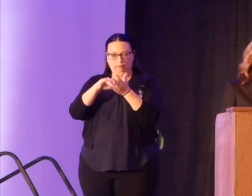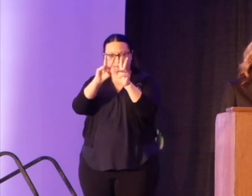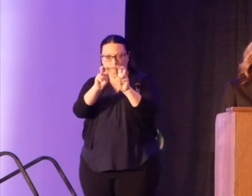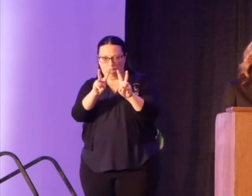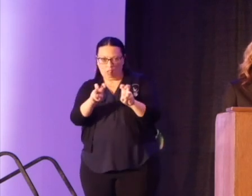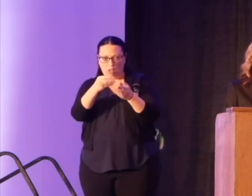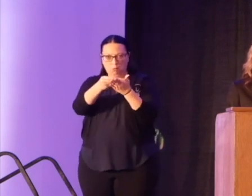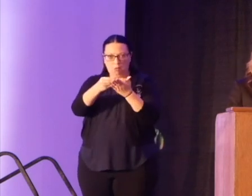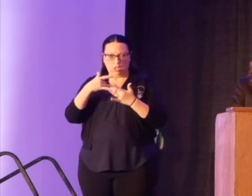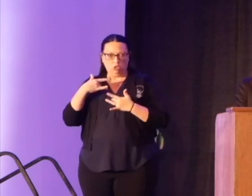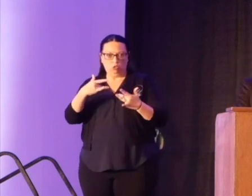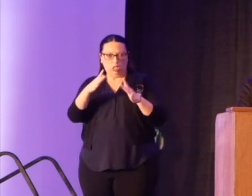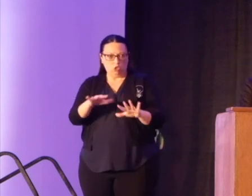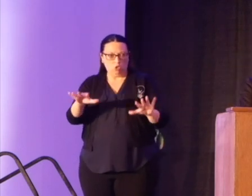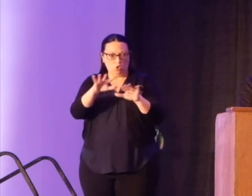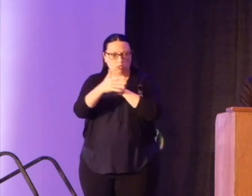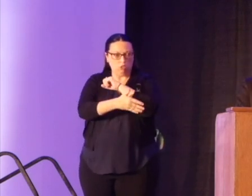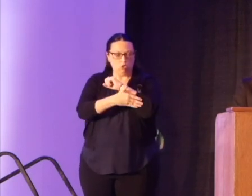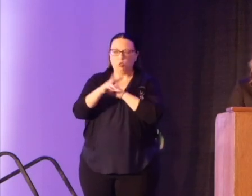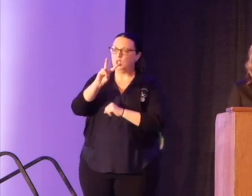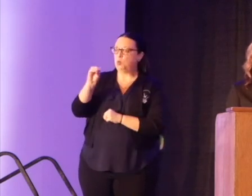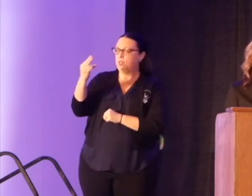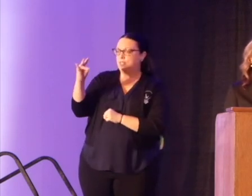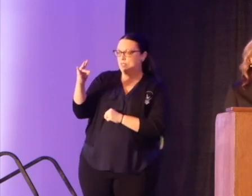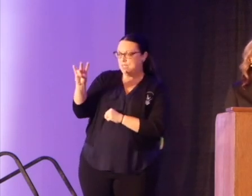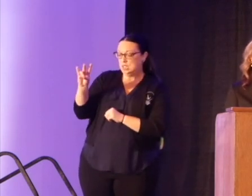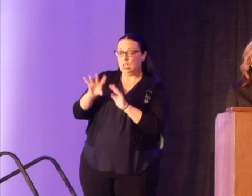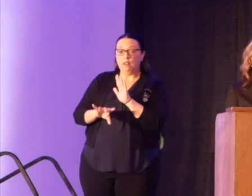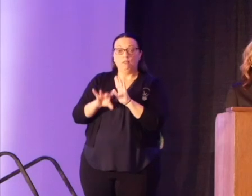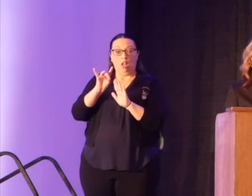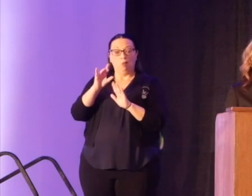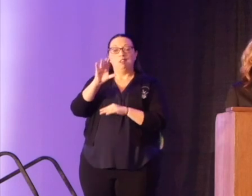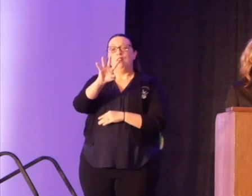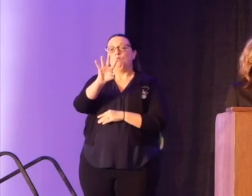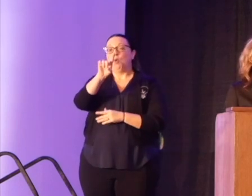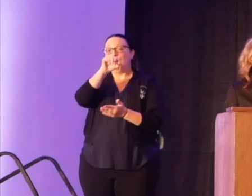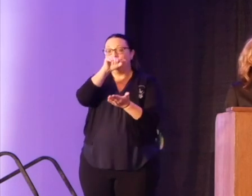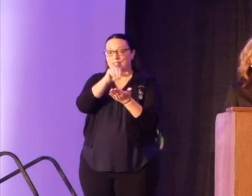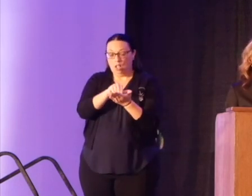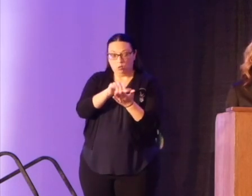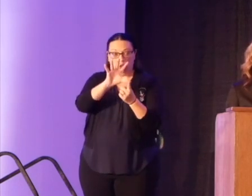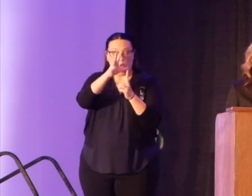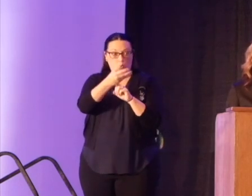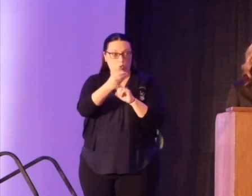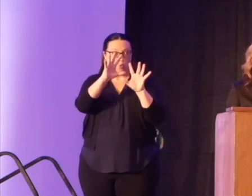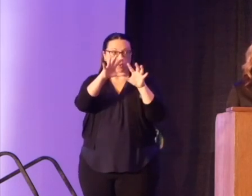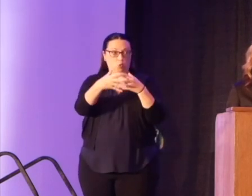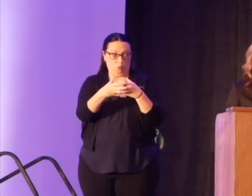trends across the country in 2017 and found that out of 41,000 cultural groups,